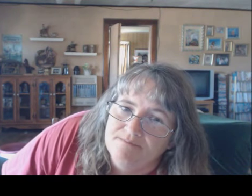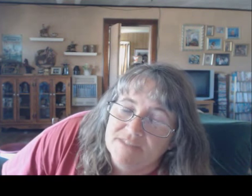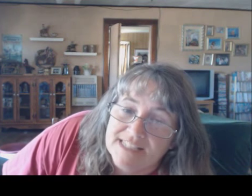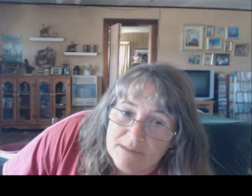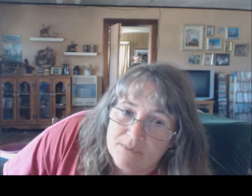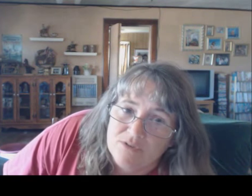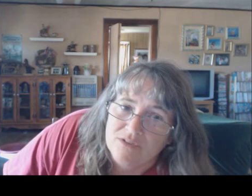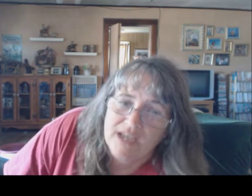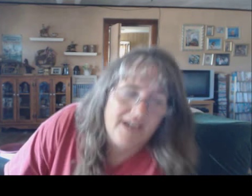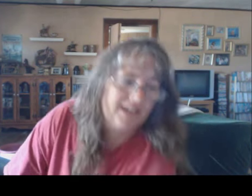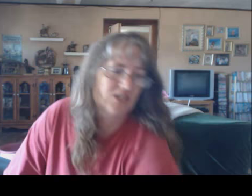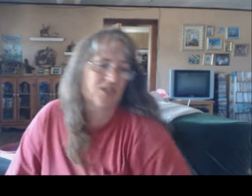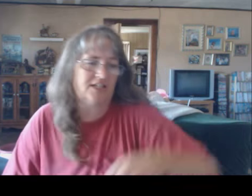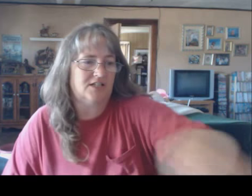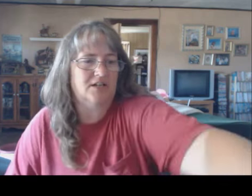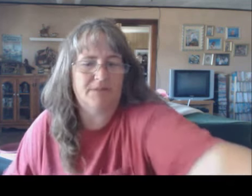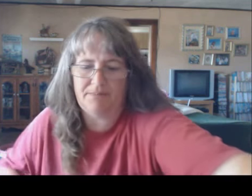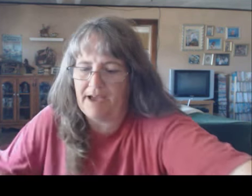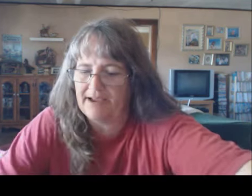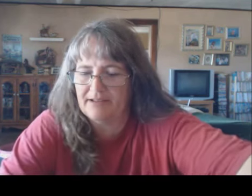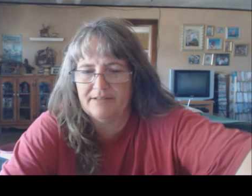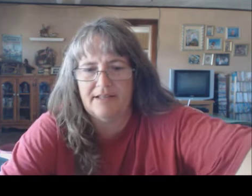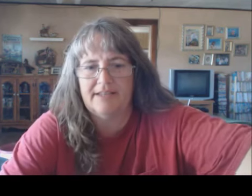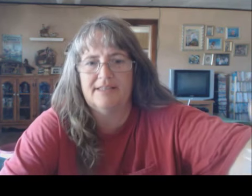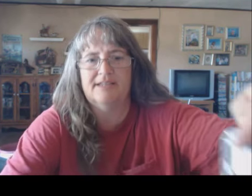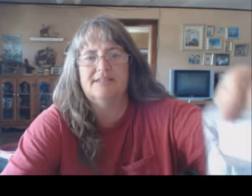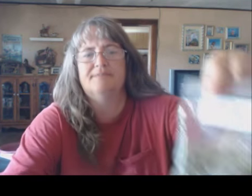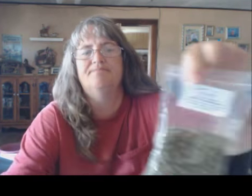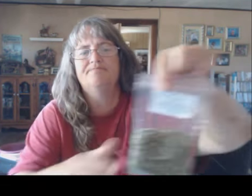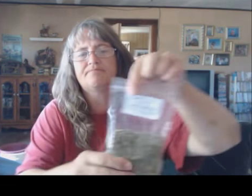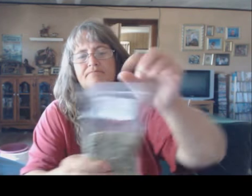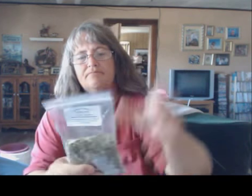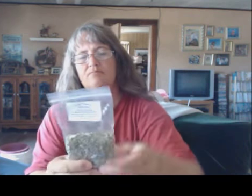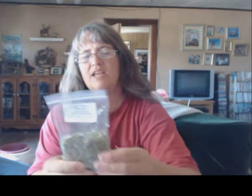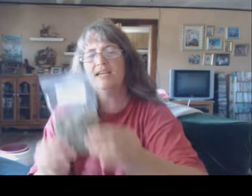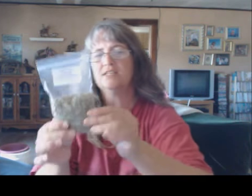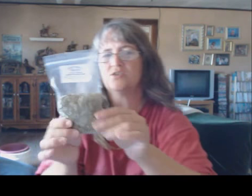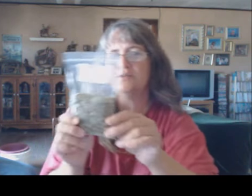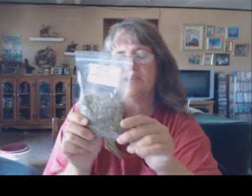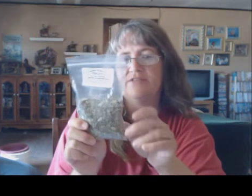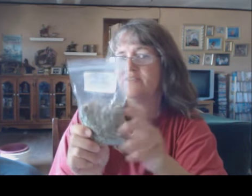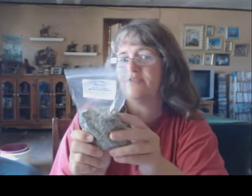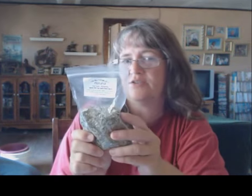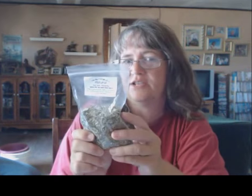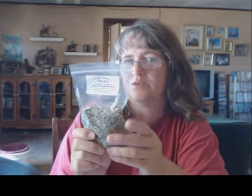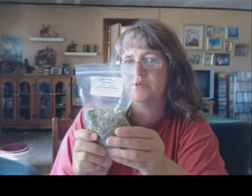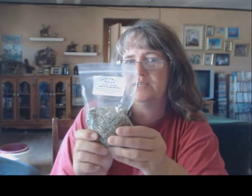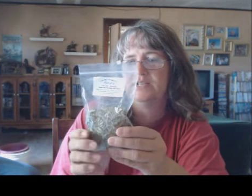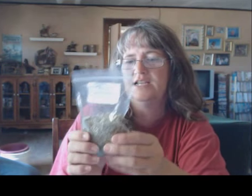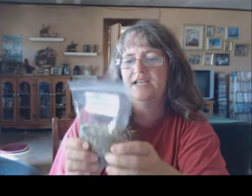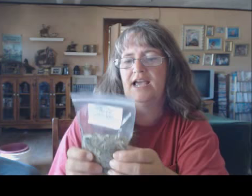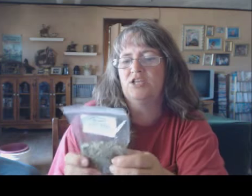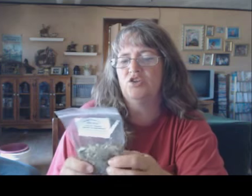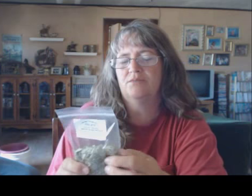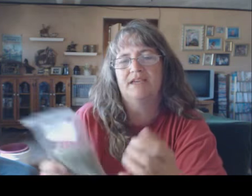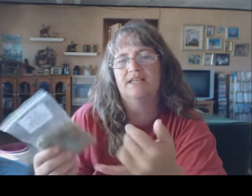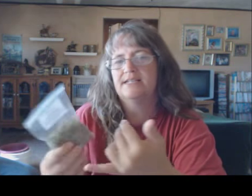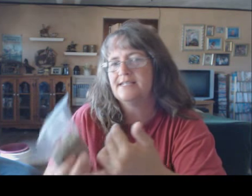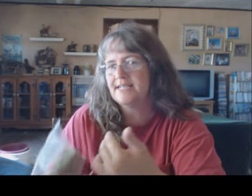sample and it's just it's going to be a pack like this and it's going to be of their focus one and you can make it into